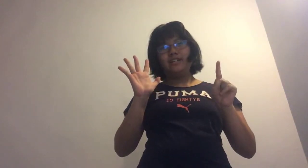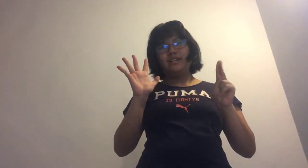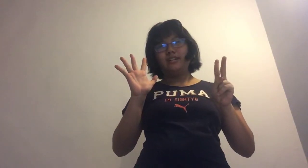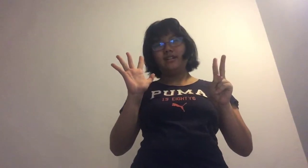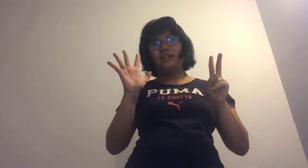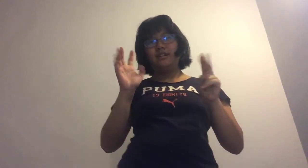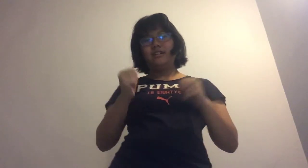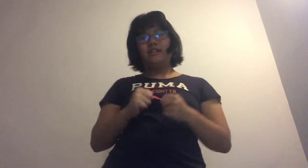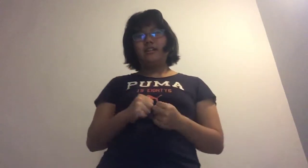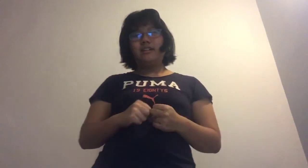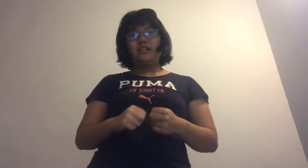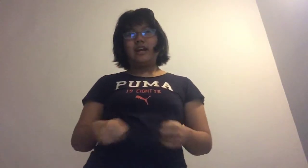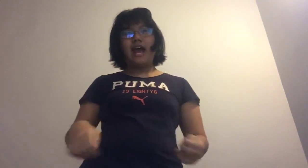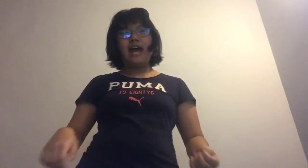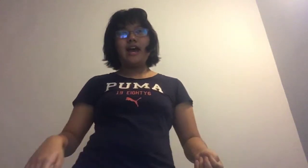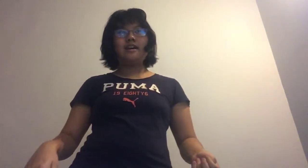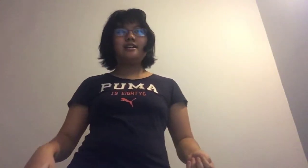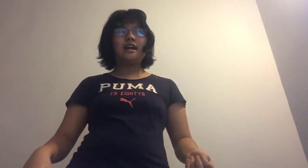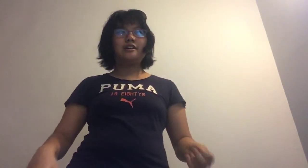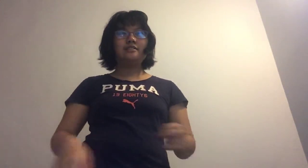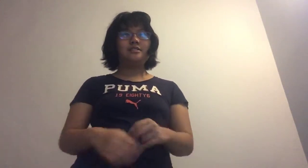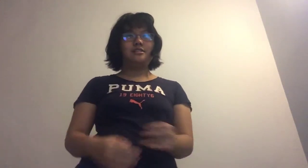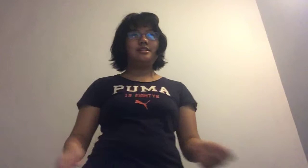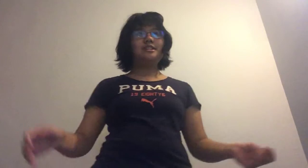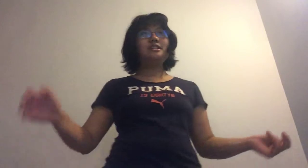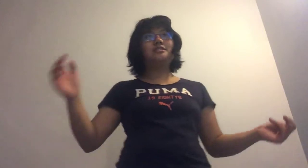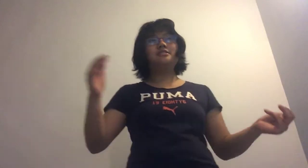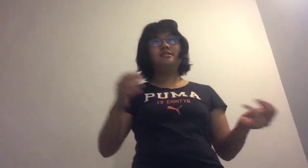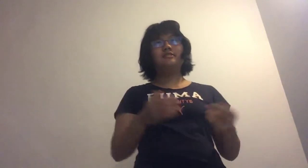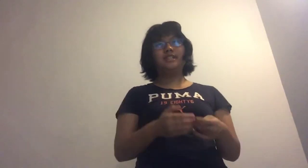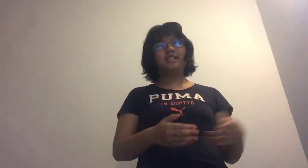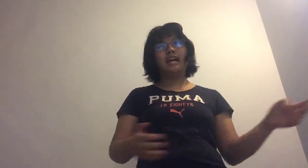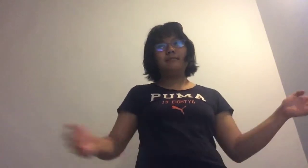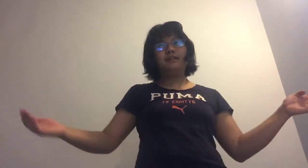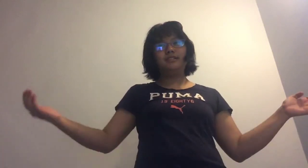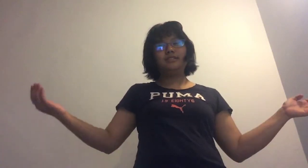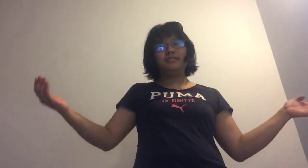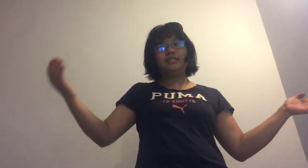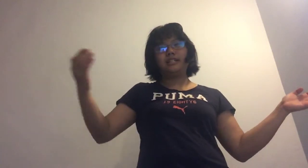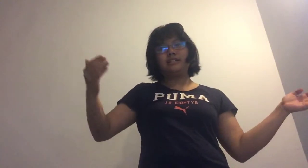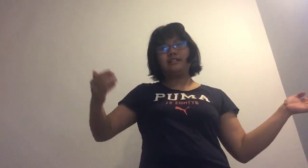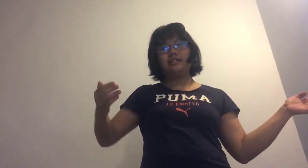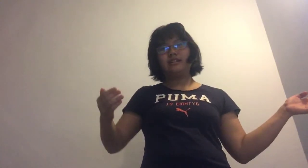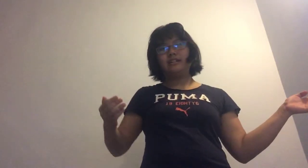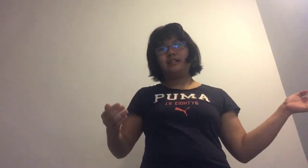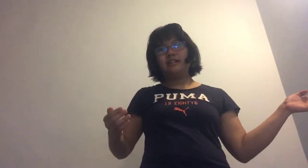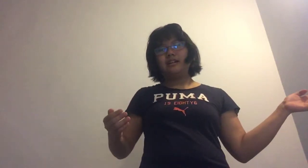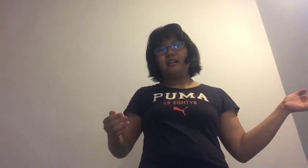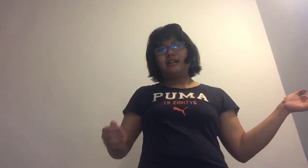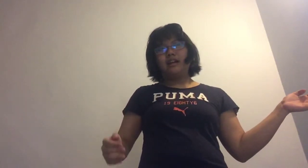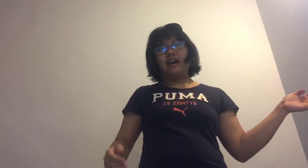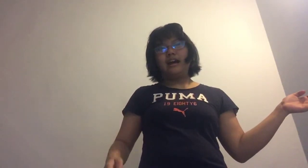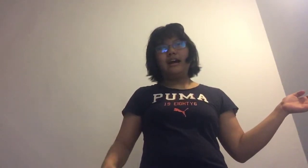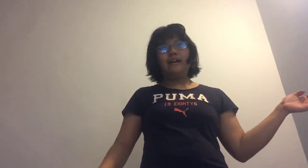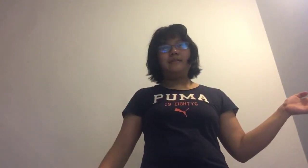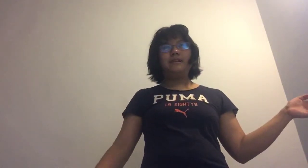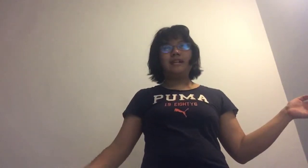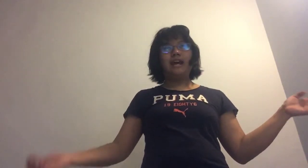and I go to a first year school, which is Upwards Learning Center. I will be in